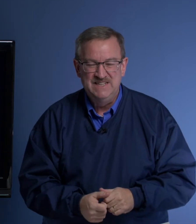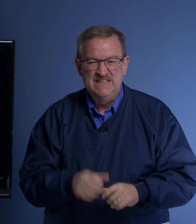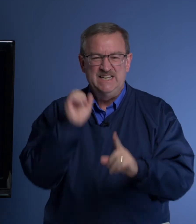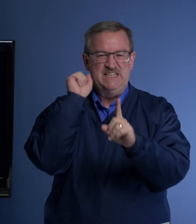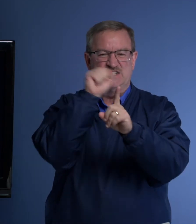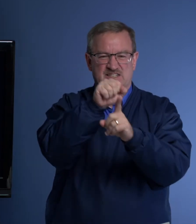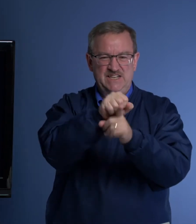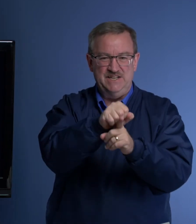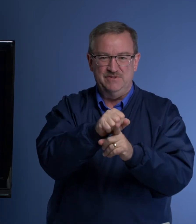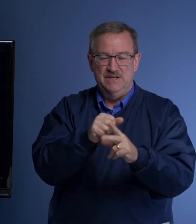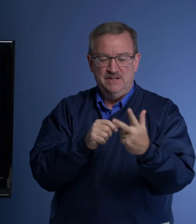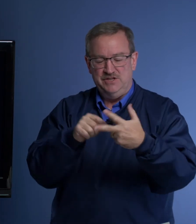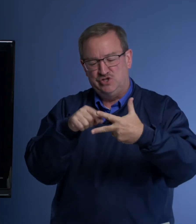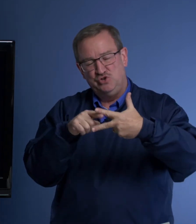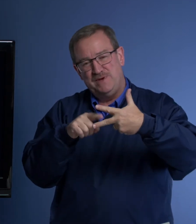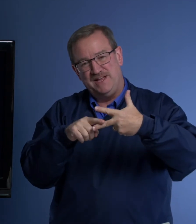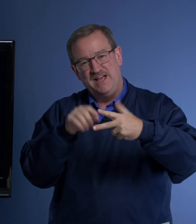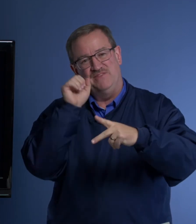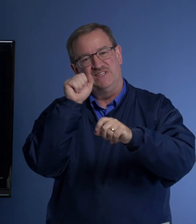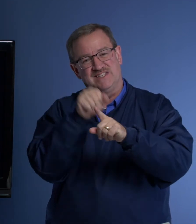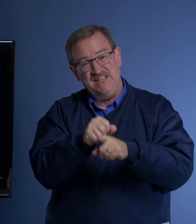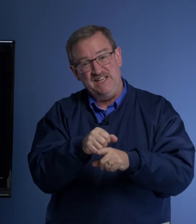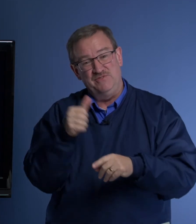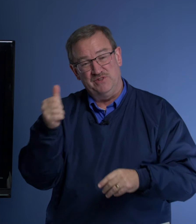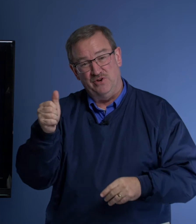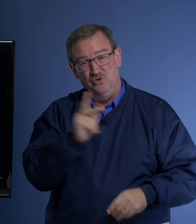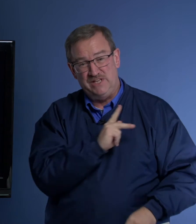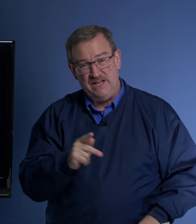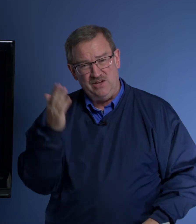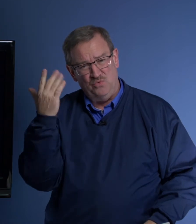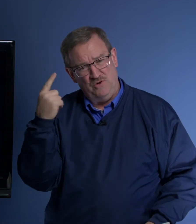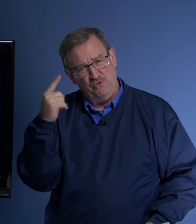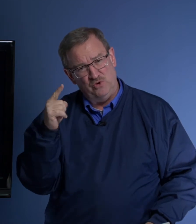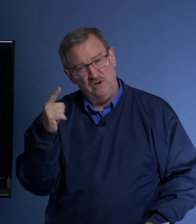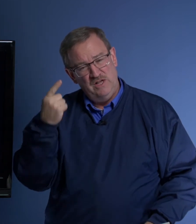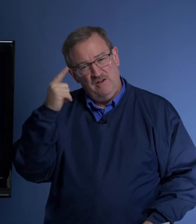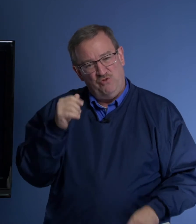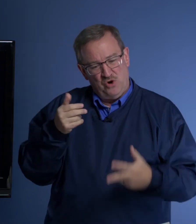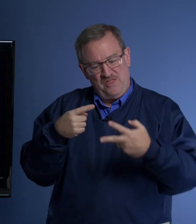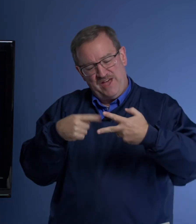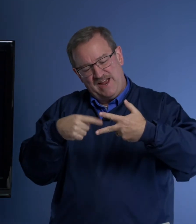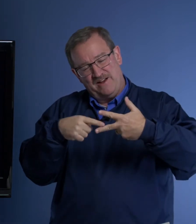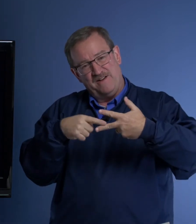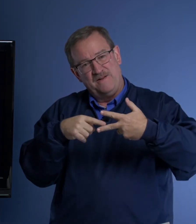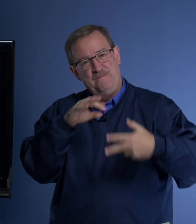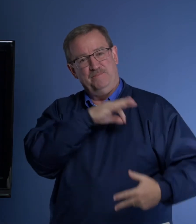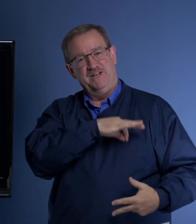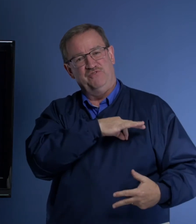He's deceived. These two men have deceived their own king. What for? For their benefit.